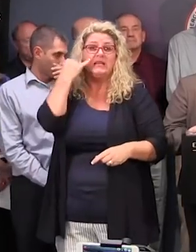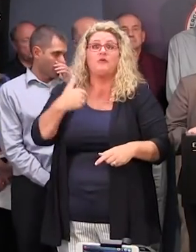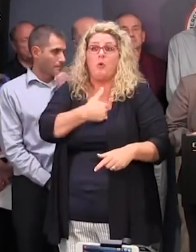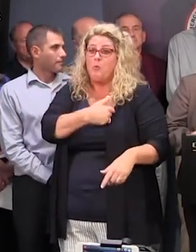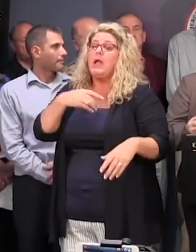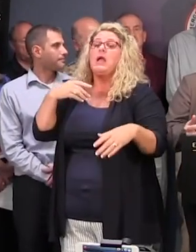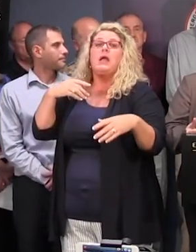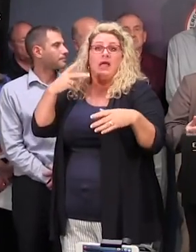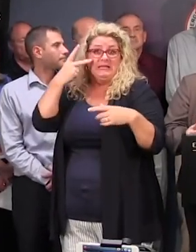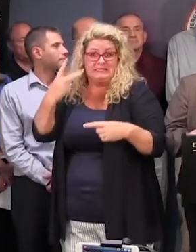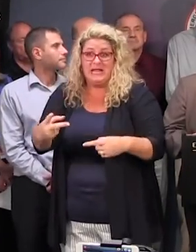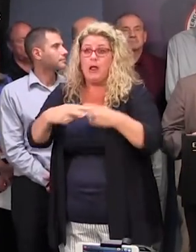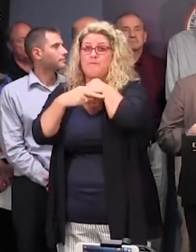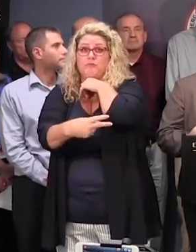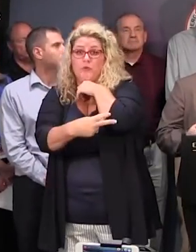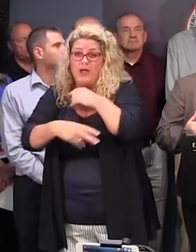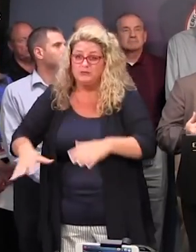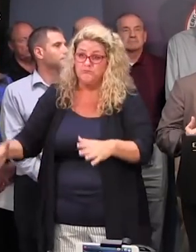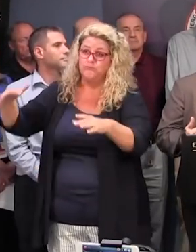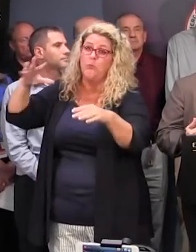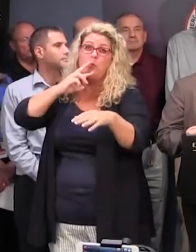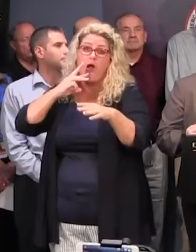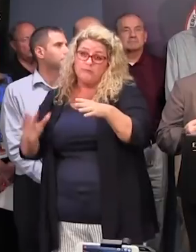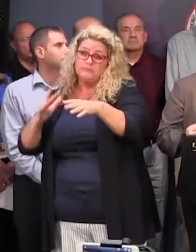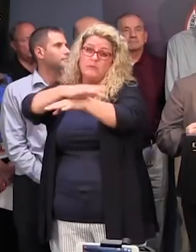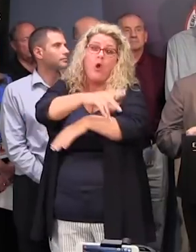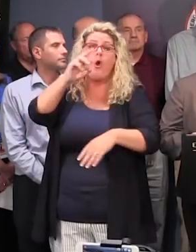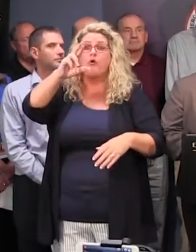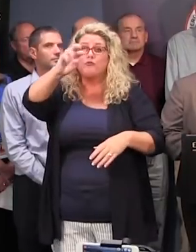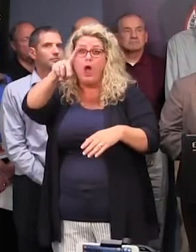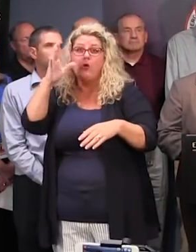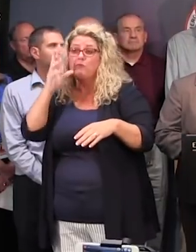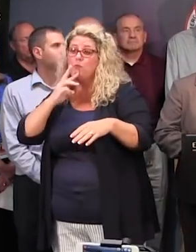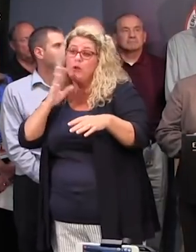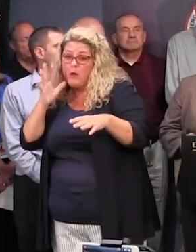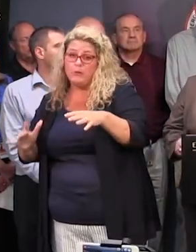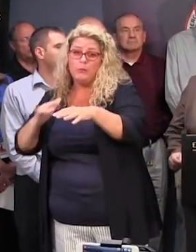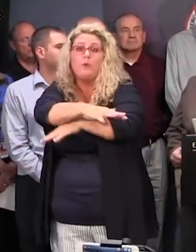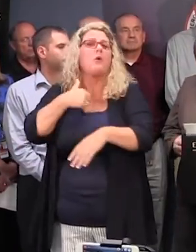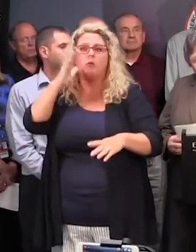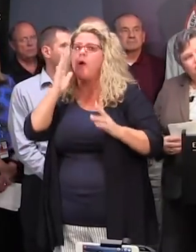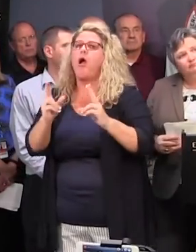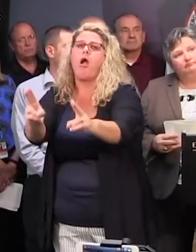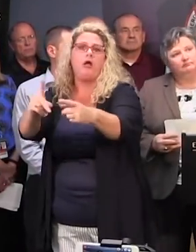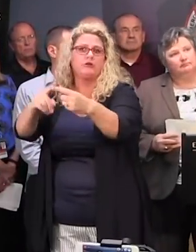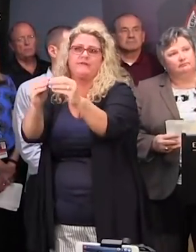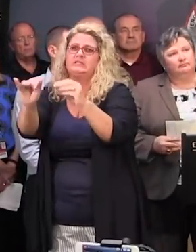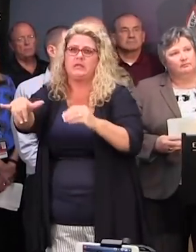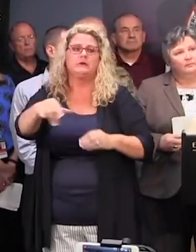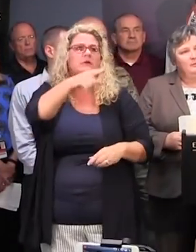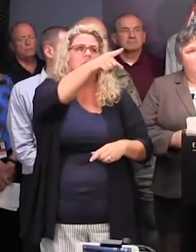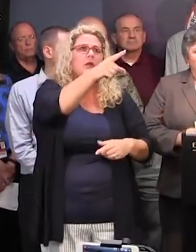roadway will over top or a bridge will over top, then we'll pre-position as best as we can to be able to quickly react to that. And where can people get the